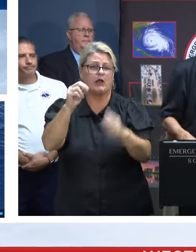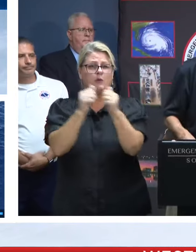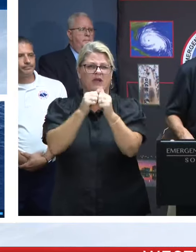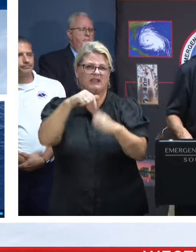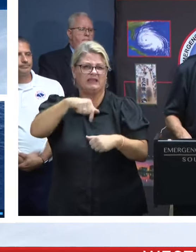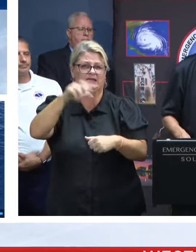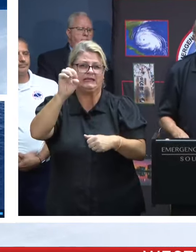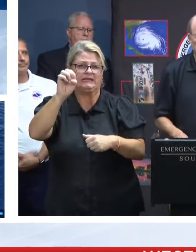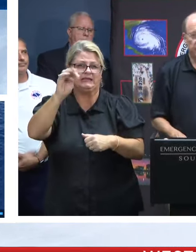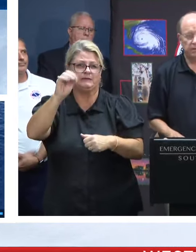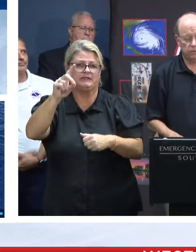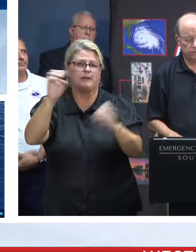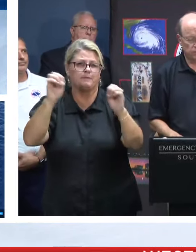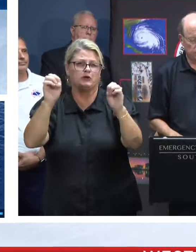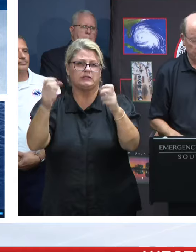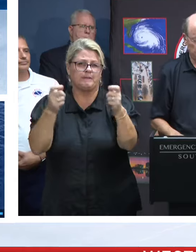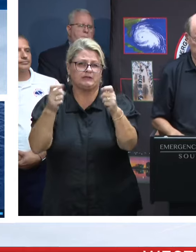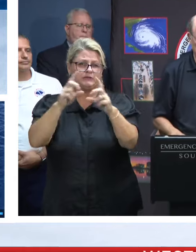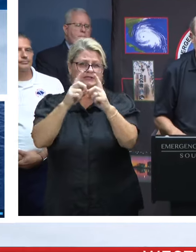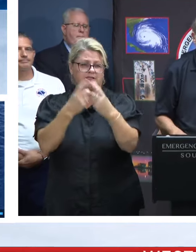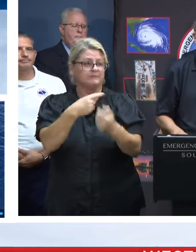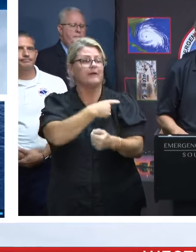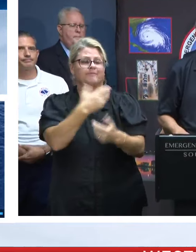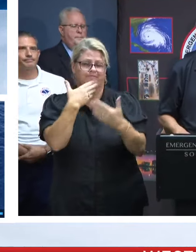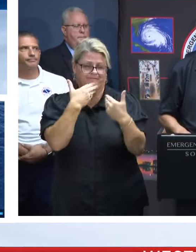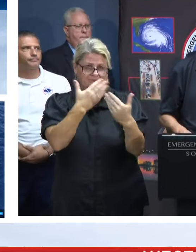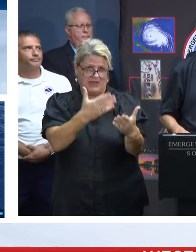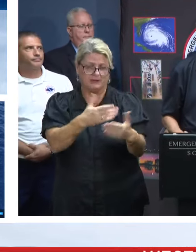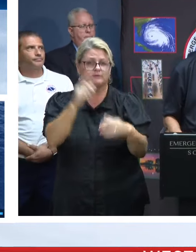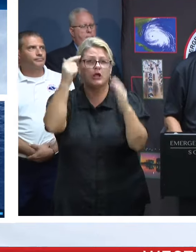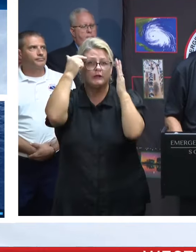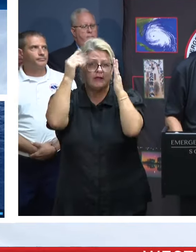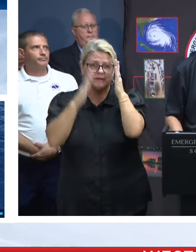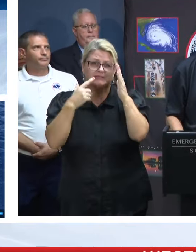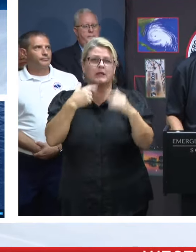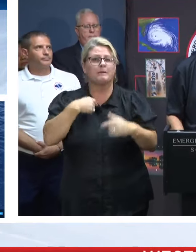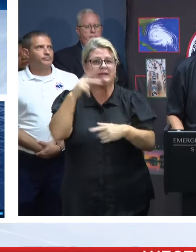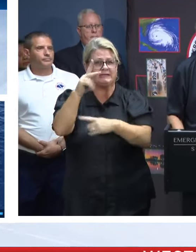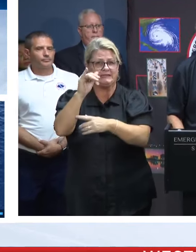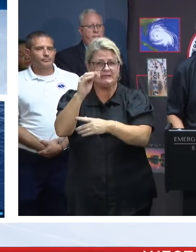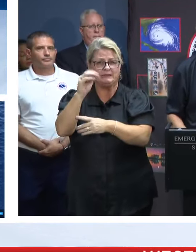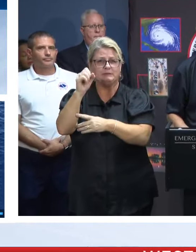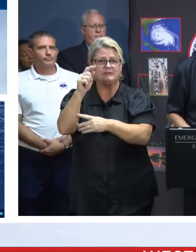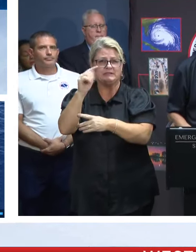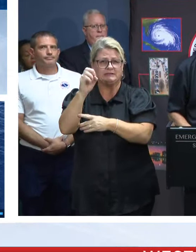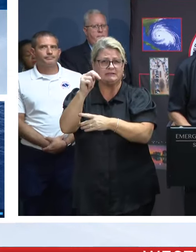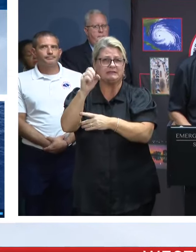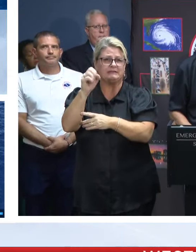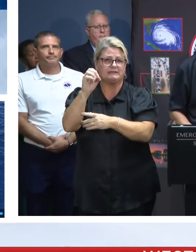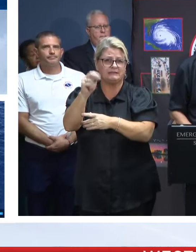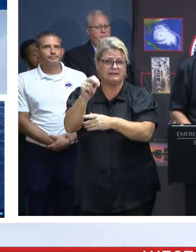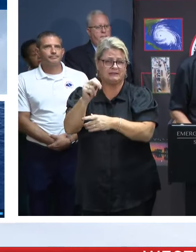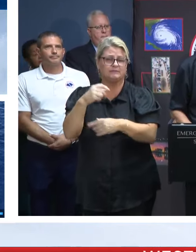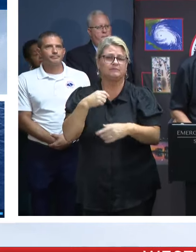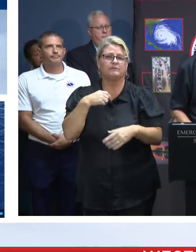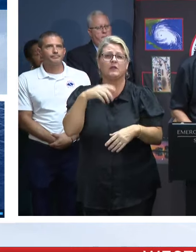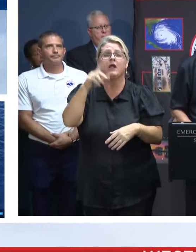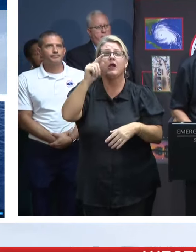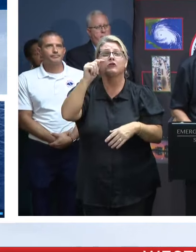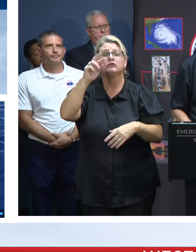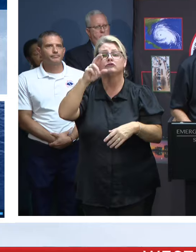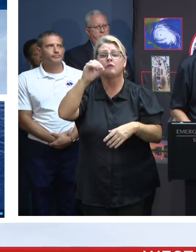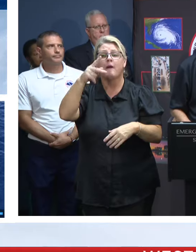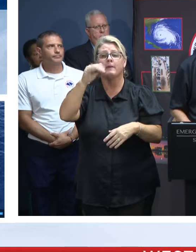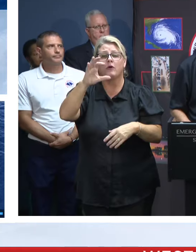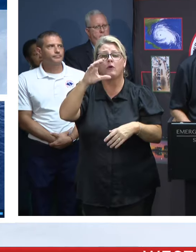Management Division. Yeah. Thank you, sir. As the governor said, Kim Stinson, State Emergency Management Division. Tropical Storm Debbie